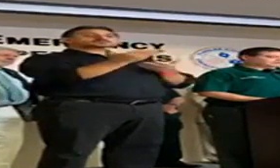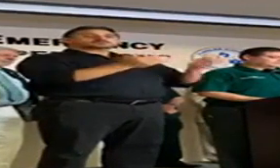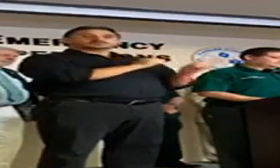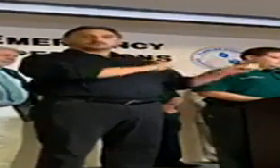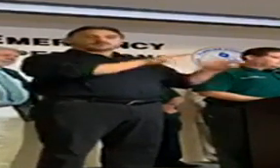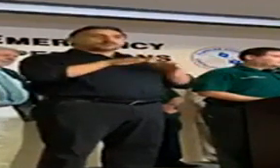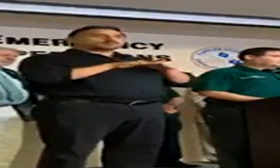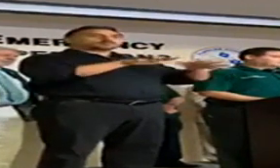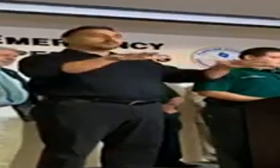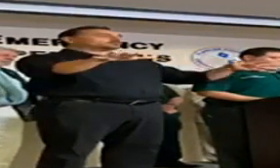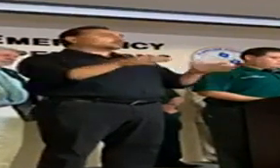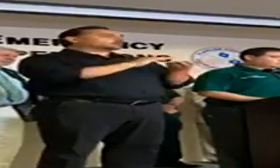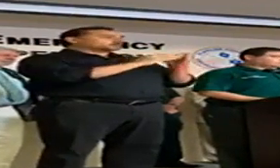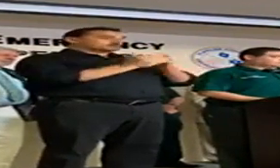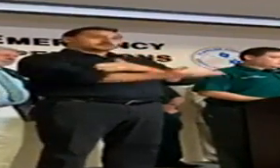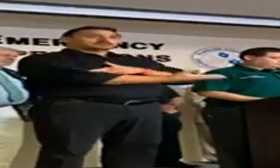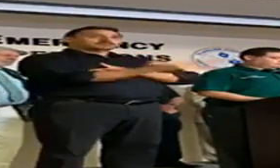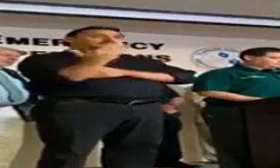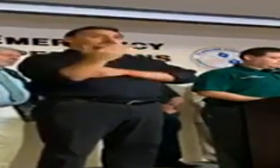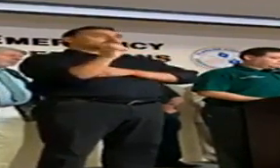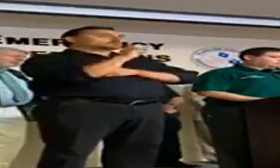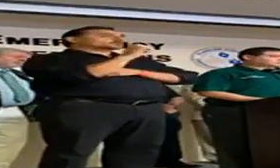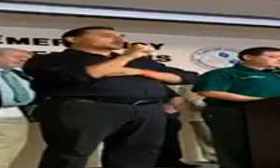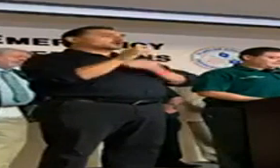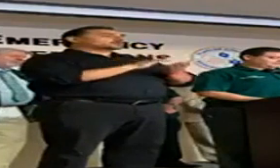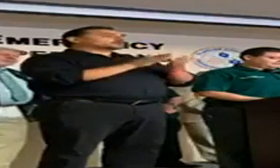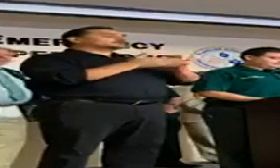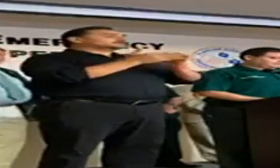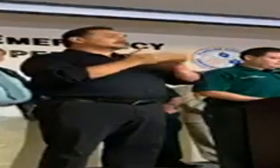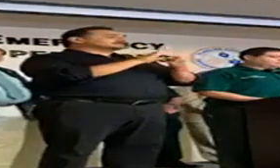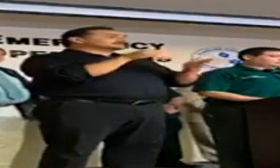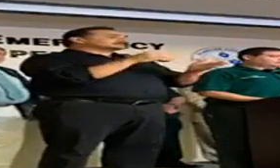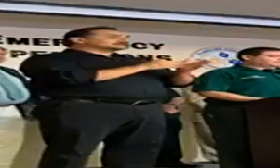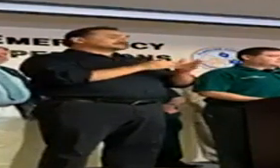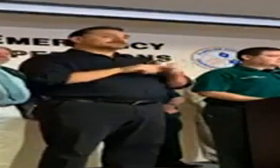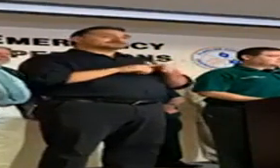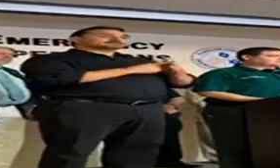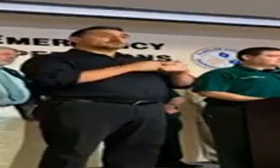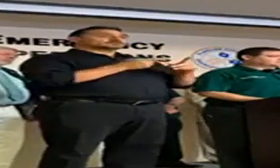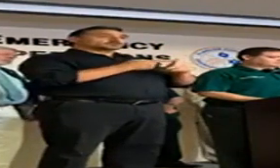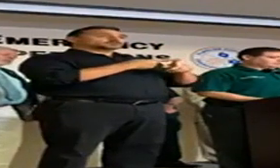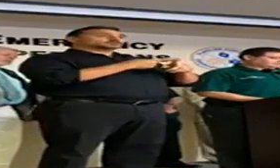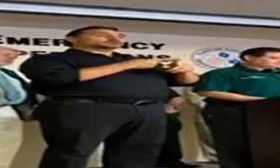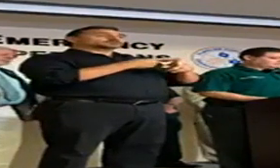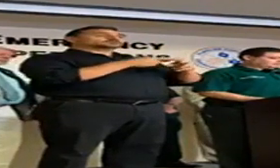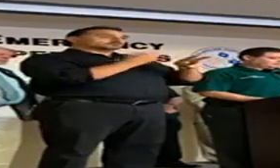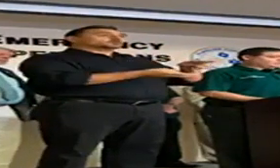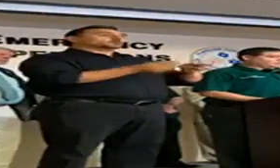community. This morning, Emergency Operations Center was partially activated to further enhance this service delivery.